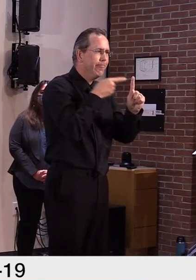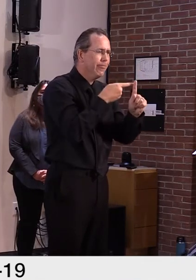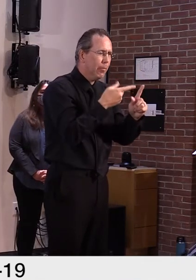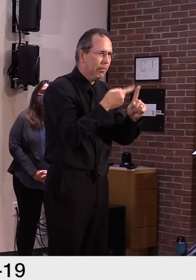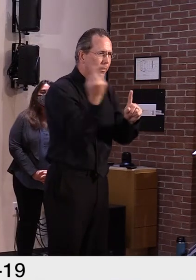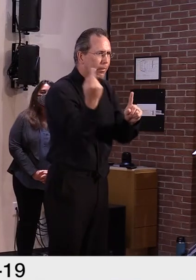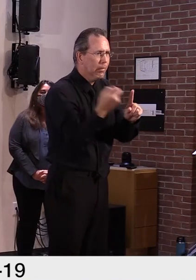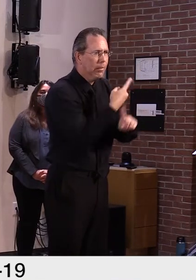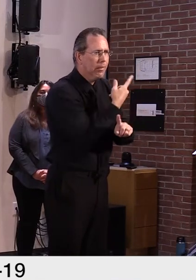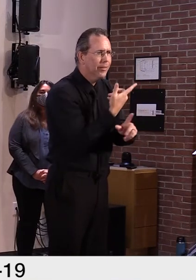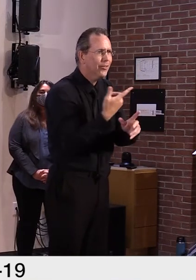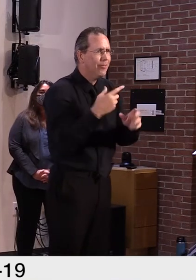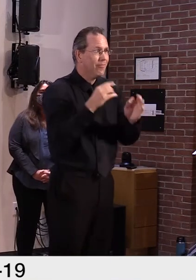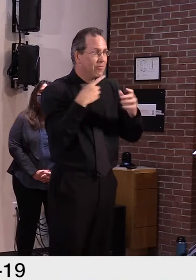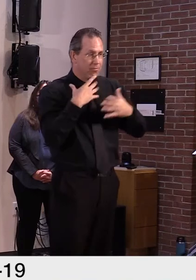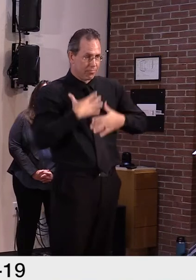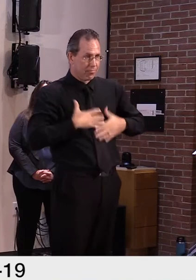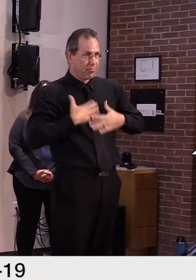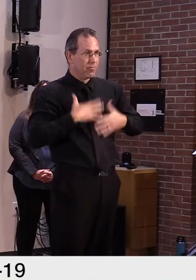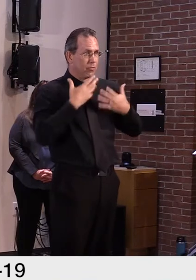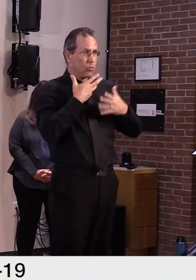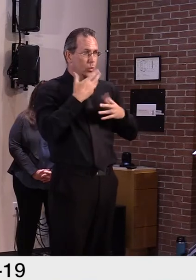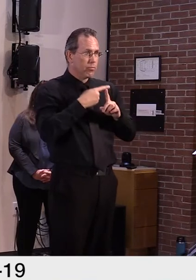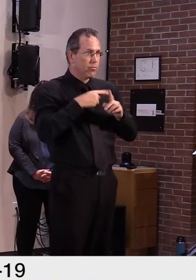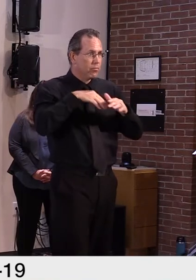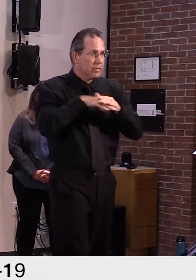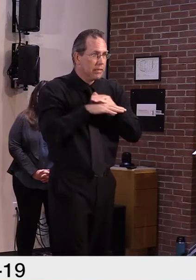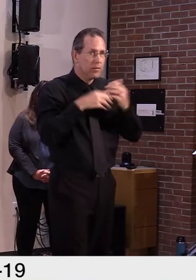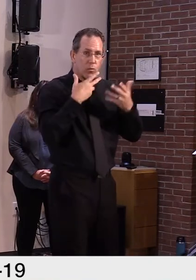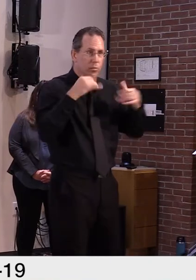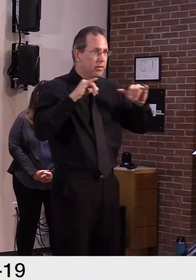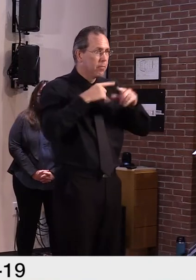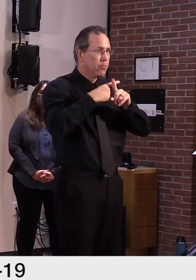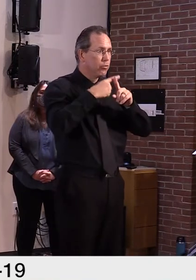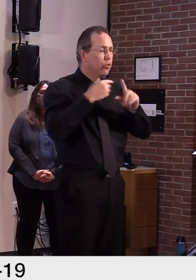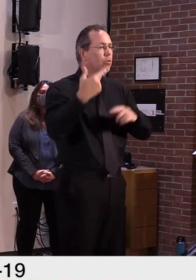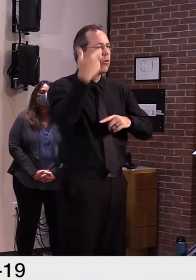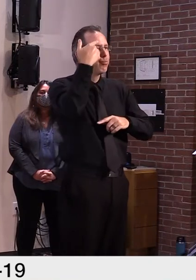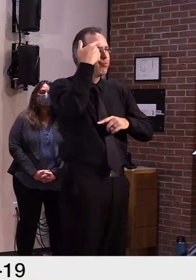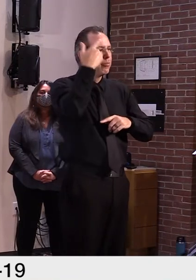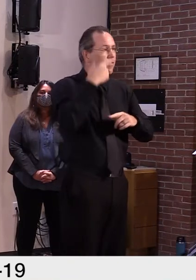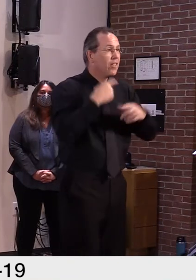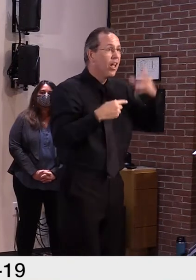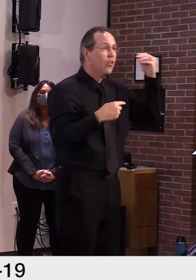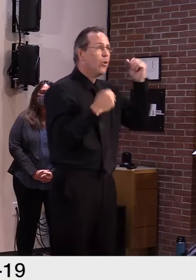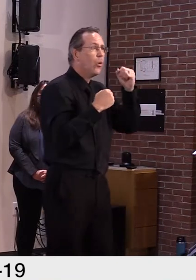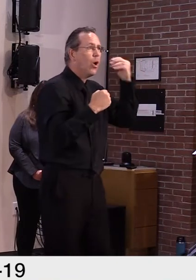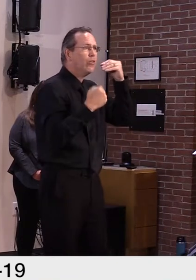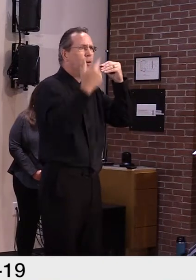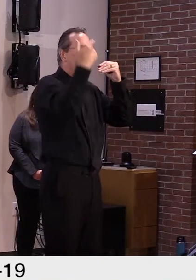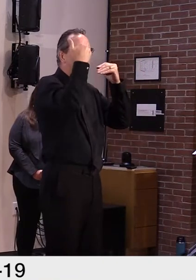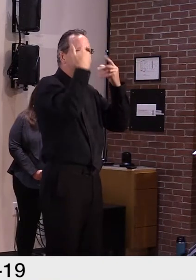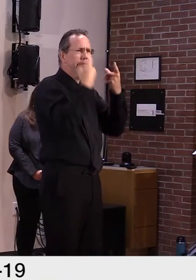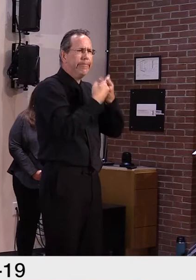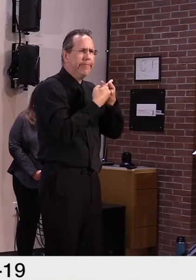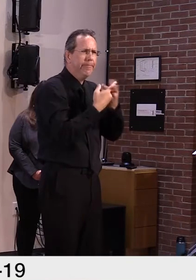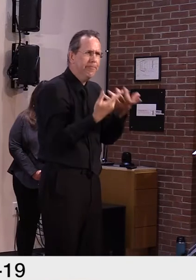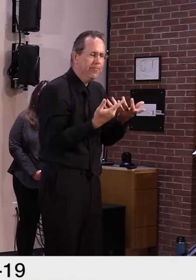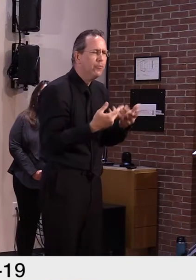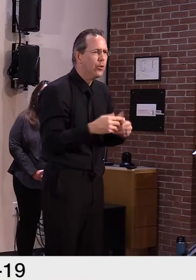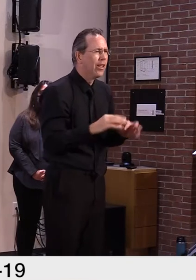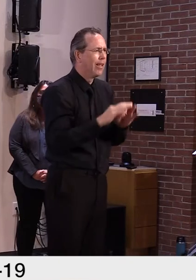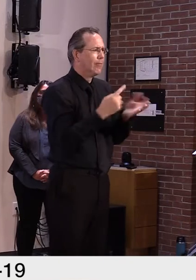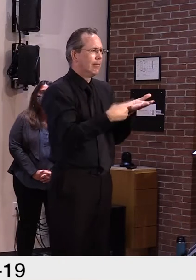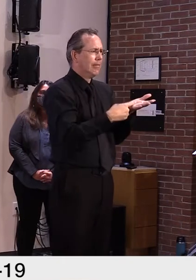we'll be reviewing a number of items, I'm sure, that will affect the use of temperature checks in the coming weeks. And just a quick clarification.